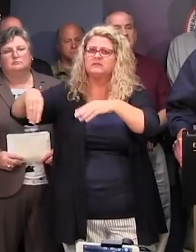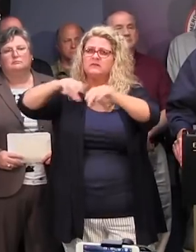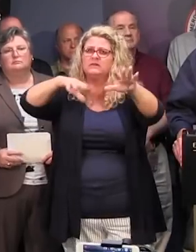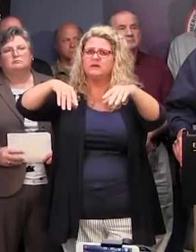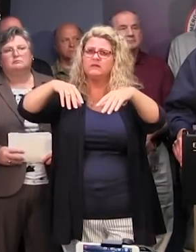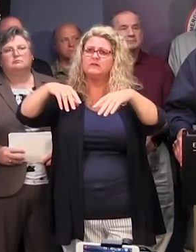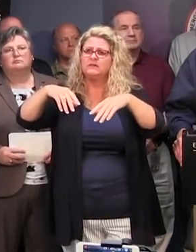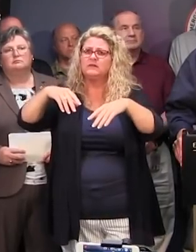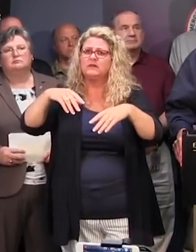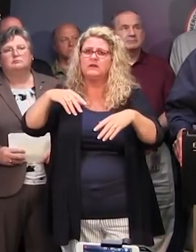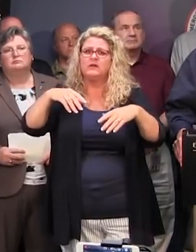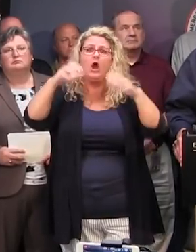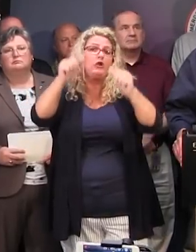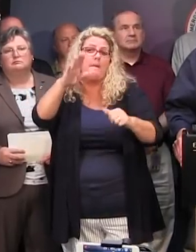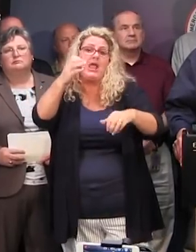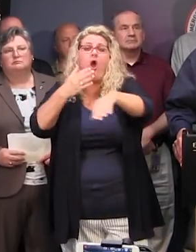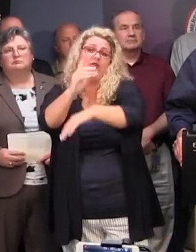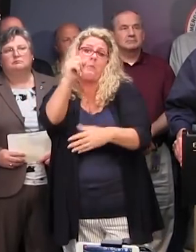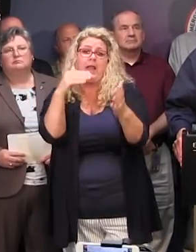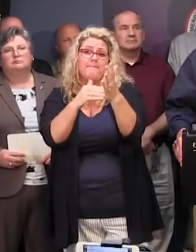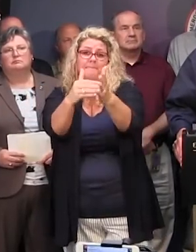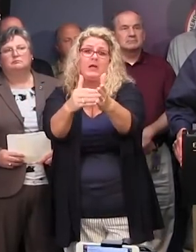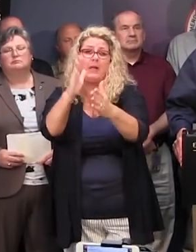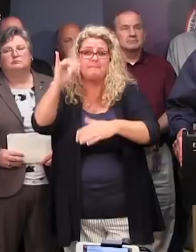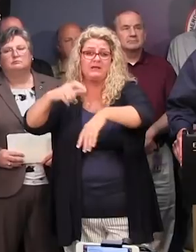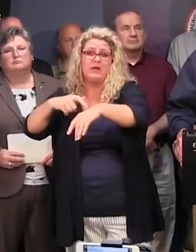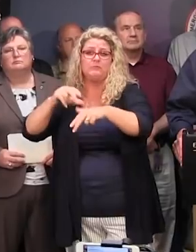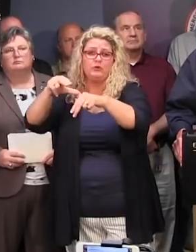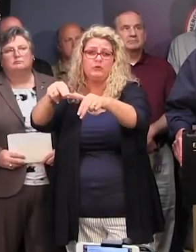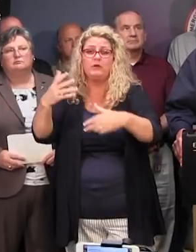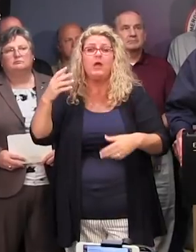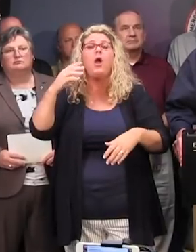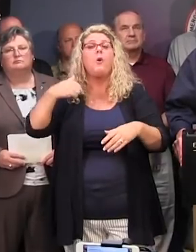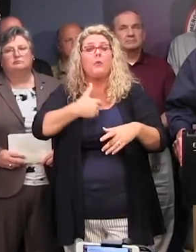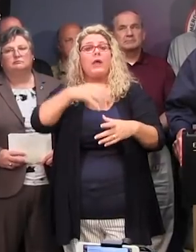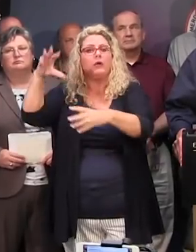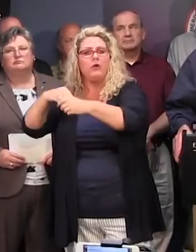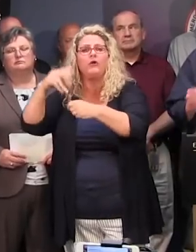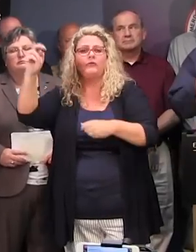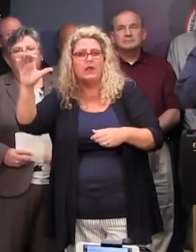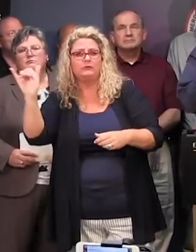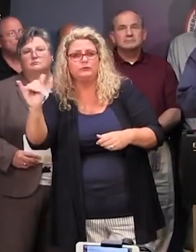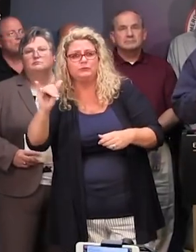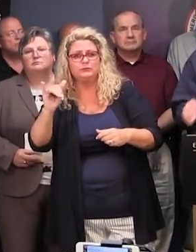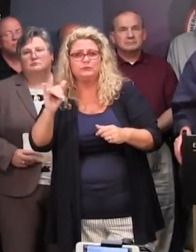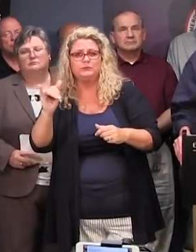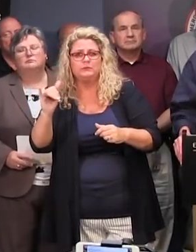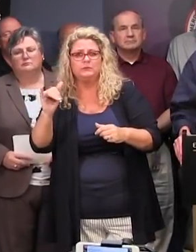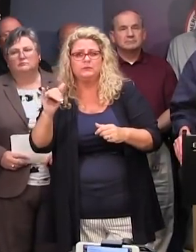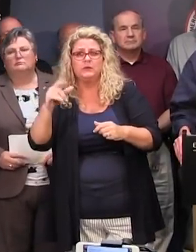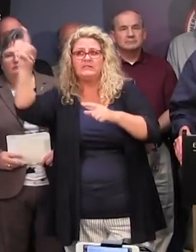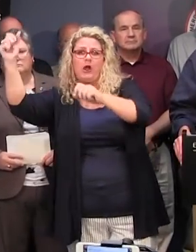may be as many as a million, maybe more than that. And if you count those in North Carolina, there's no telling how many there'll be. And a lot of them are coming